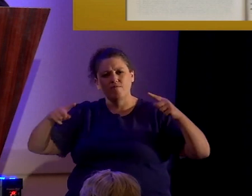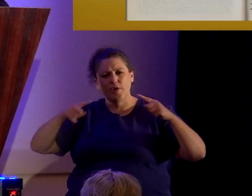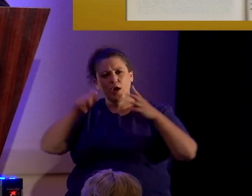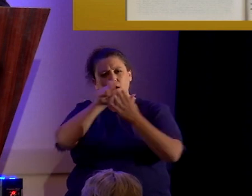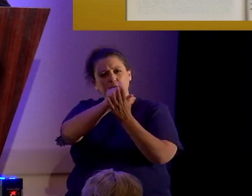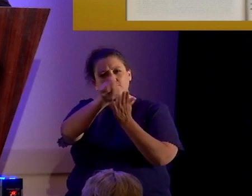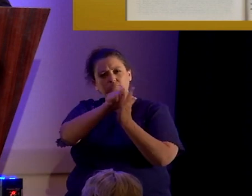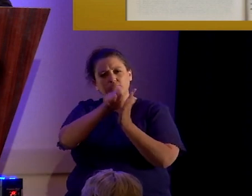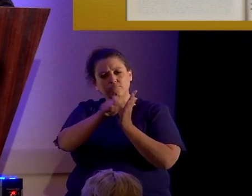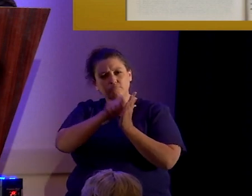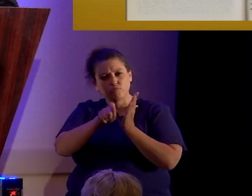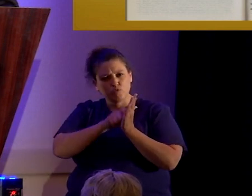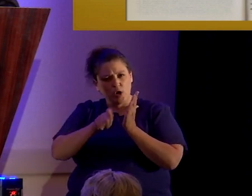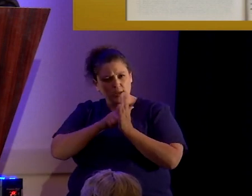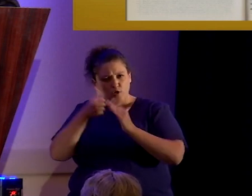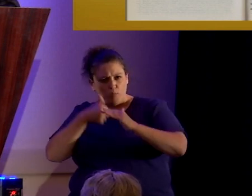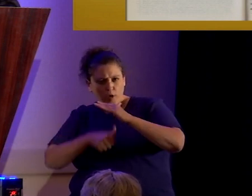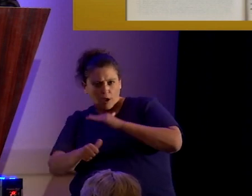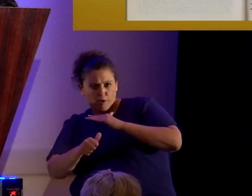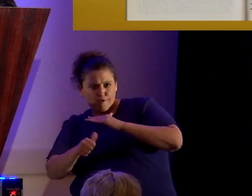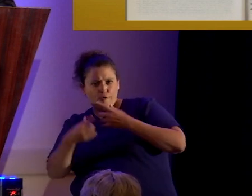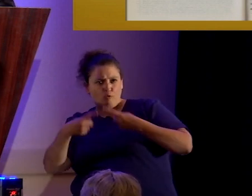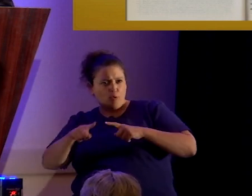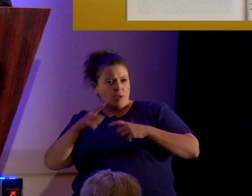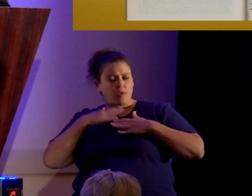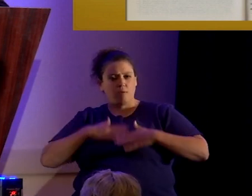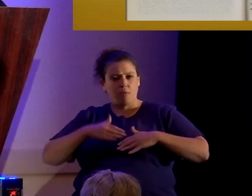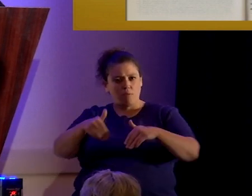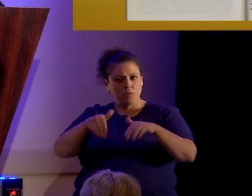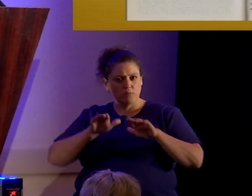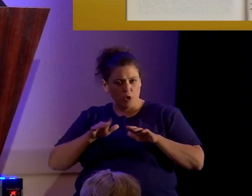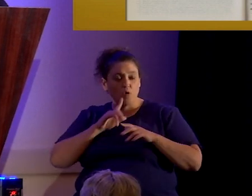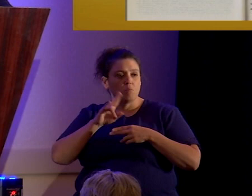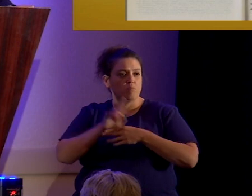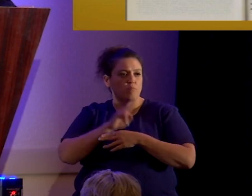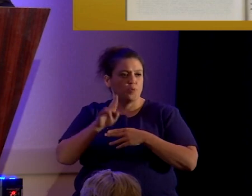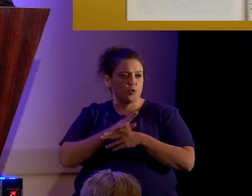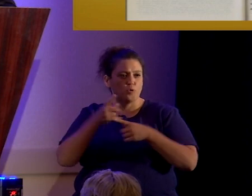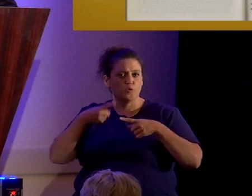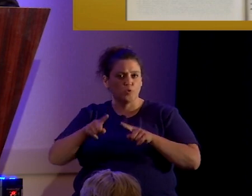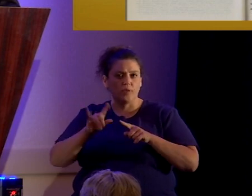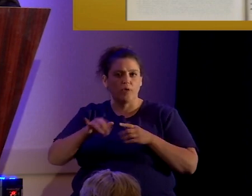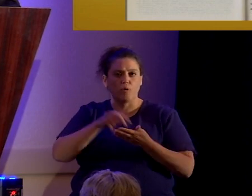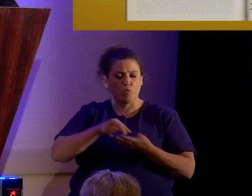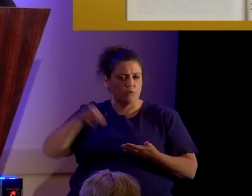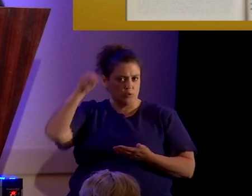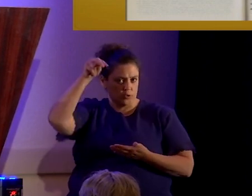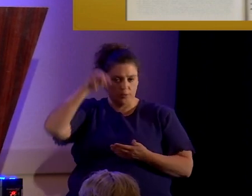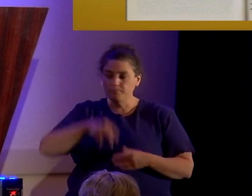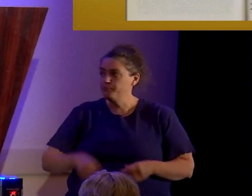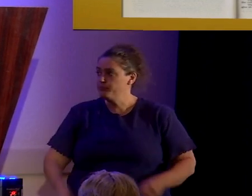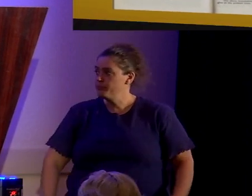um, as we'll see, um, to be, uh, used in the resurrection of the body.